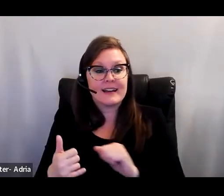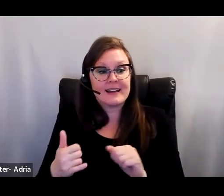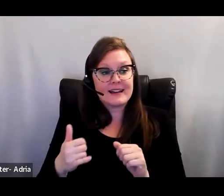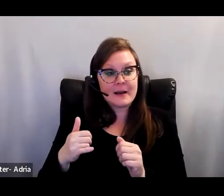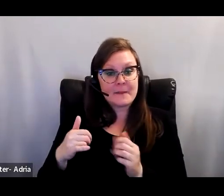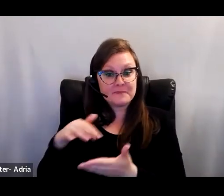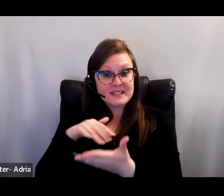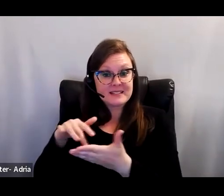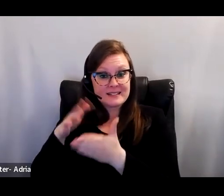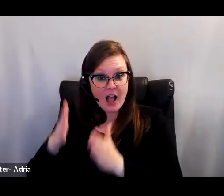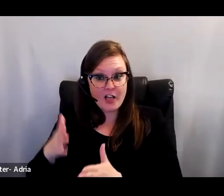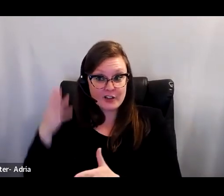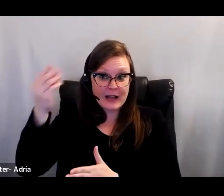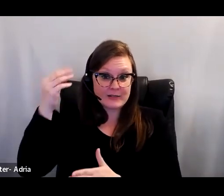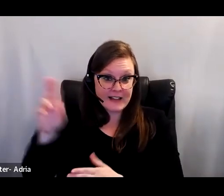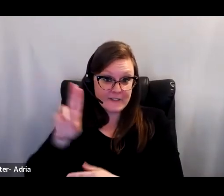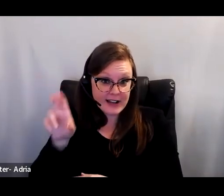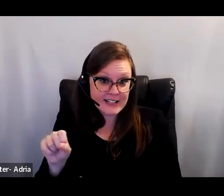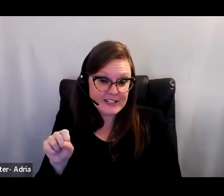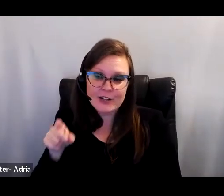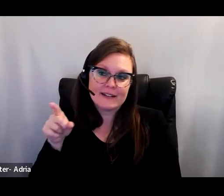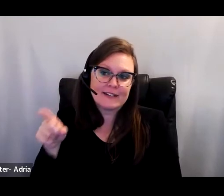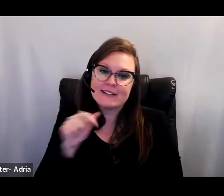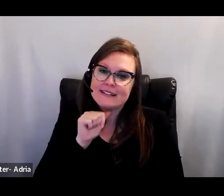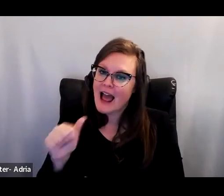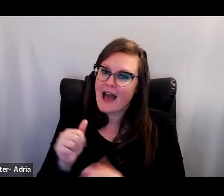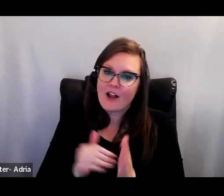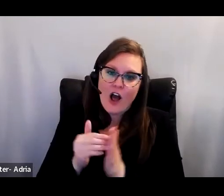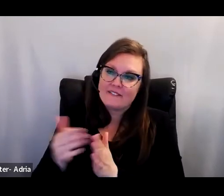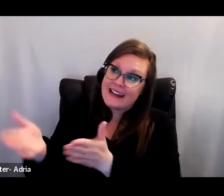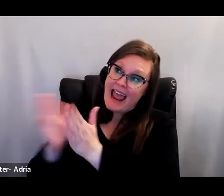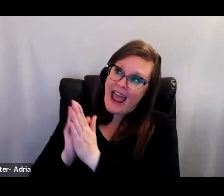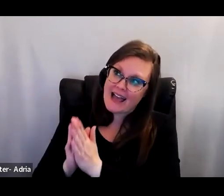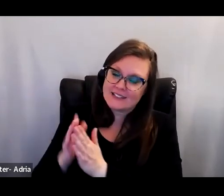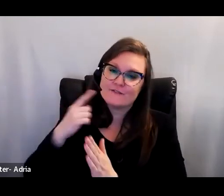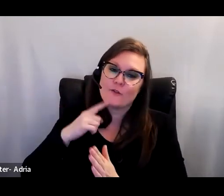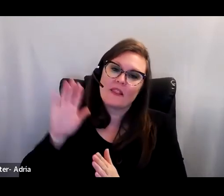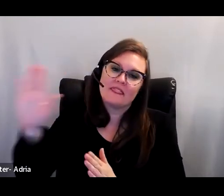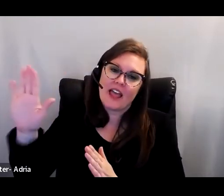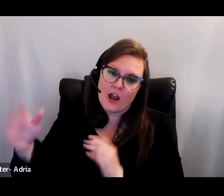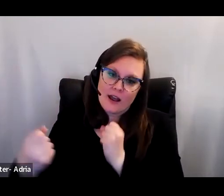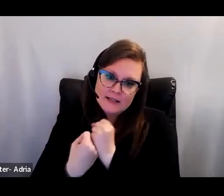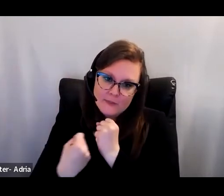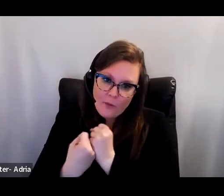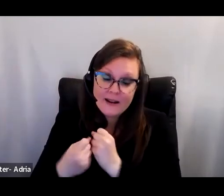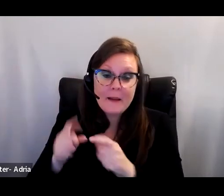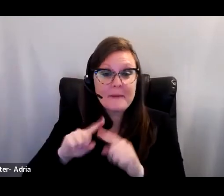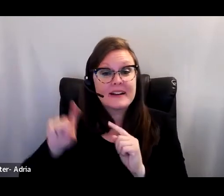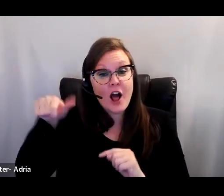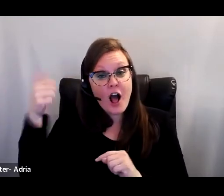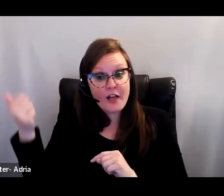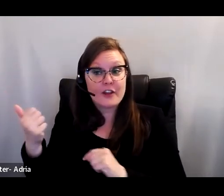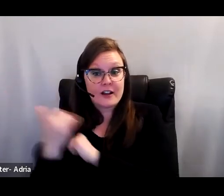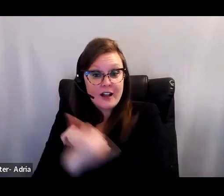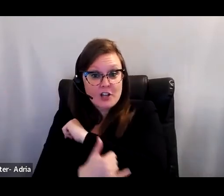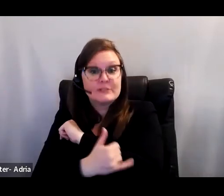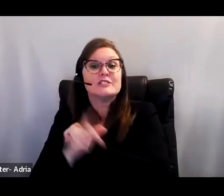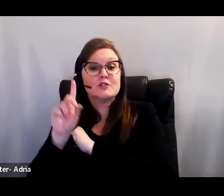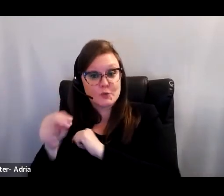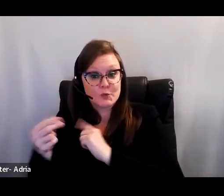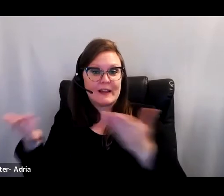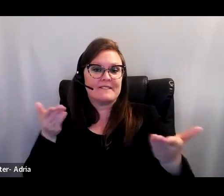invited to consult on education policy development in the U.S., whereas some other countries regularly invite experts beyond their borders to provide insights.